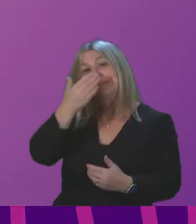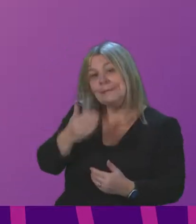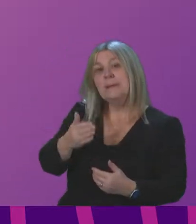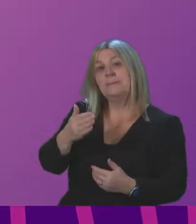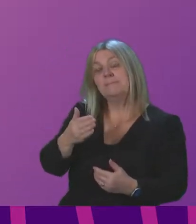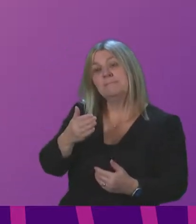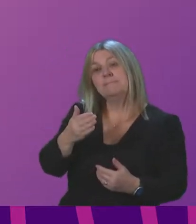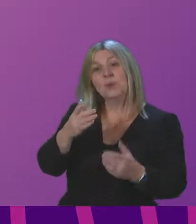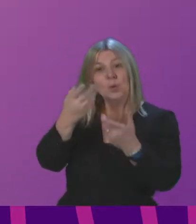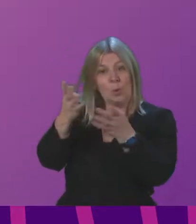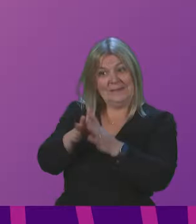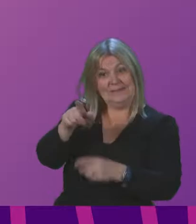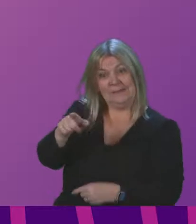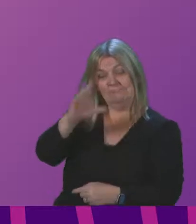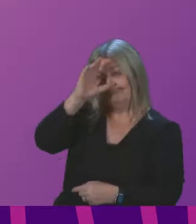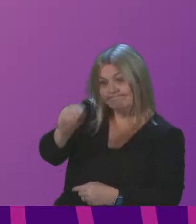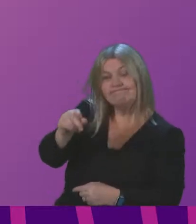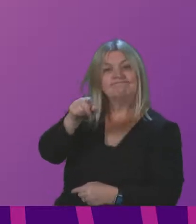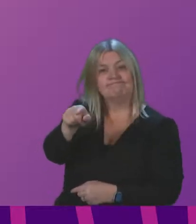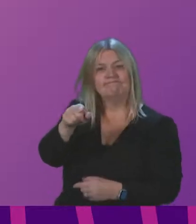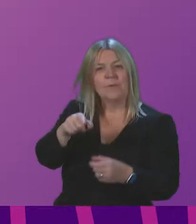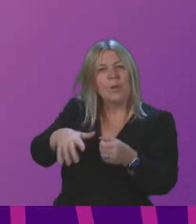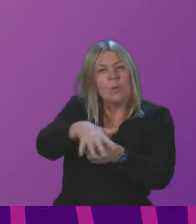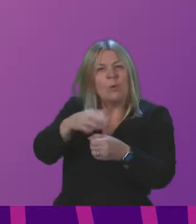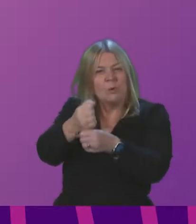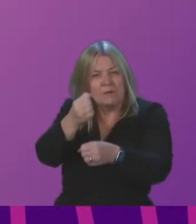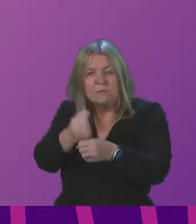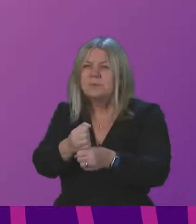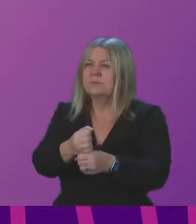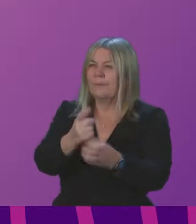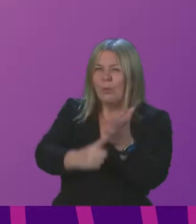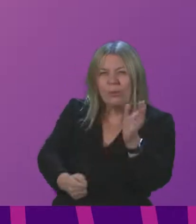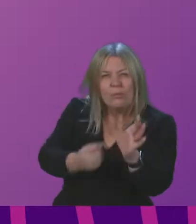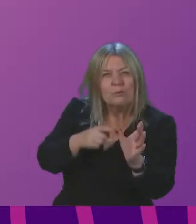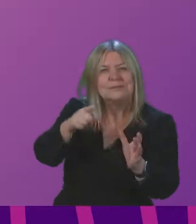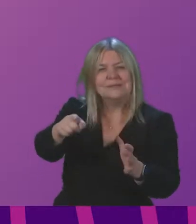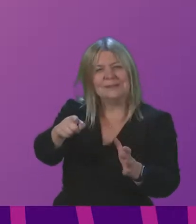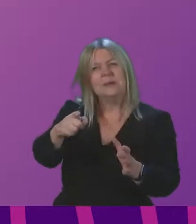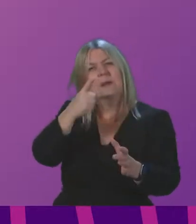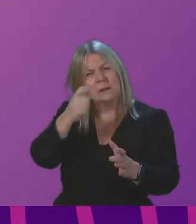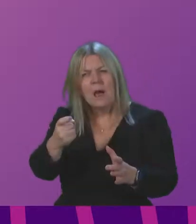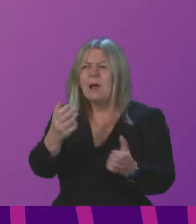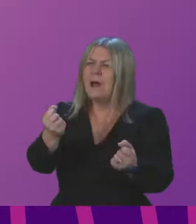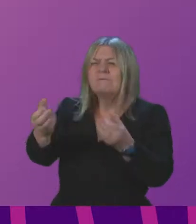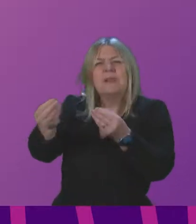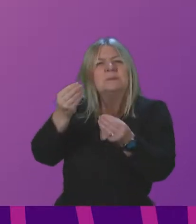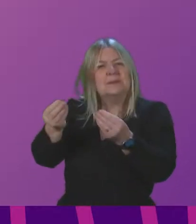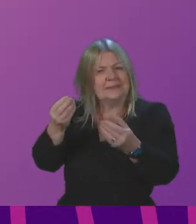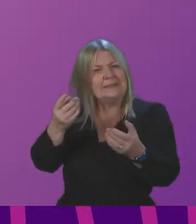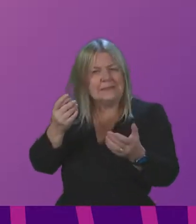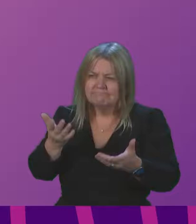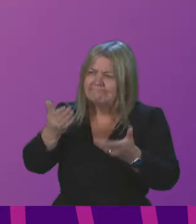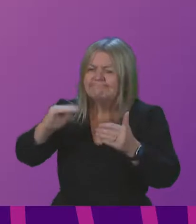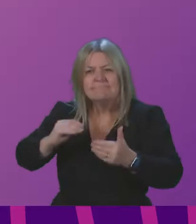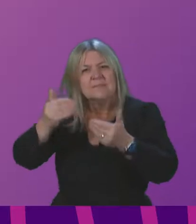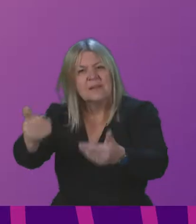committee so far has been the local government for local authorities to be able to act flexibly and to deliver